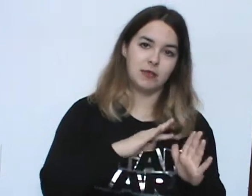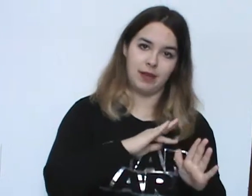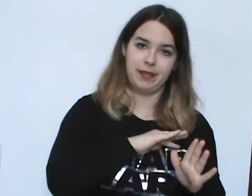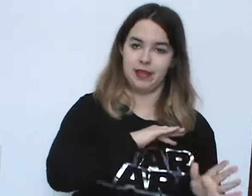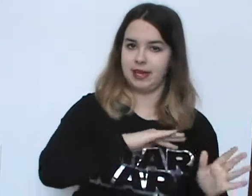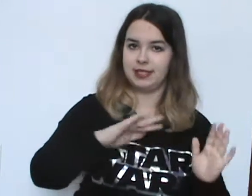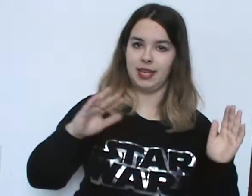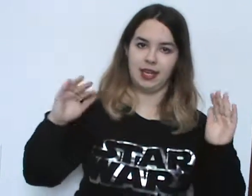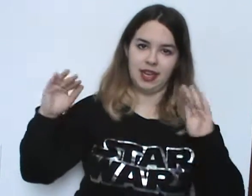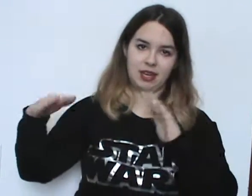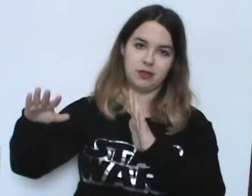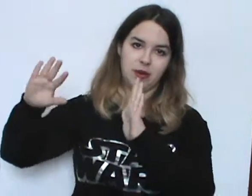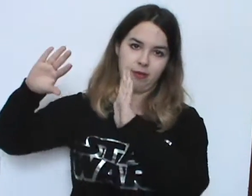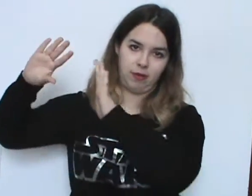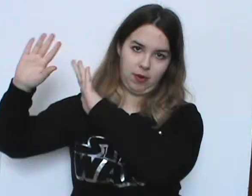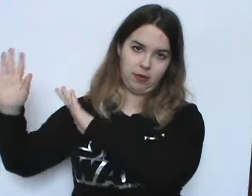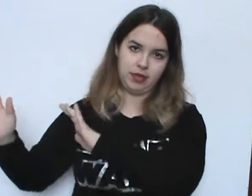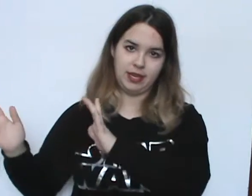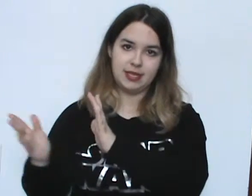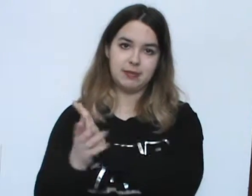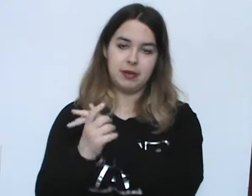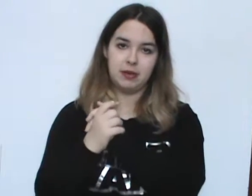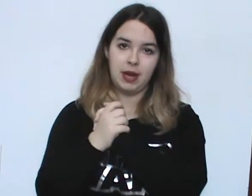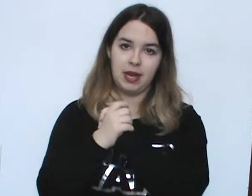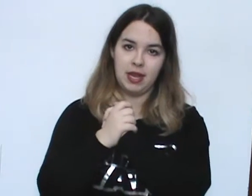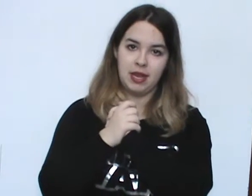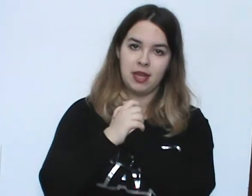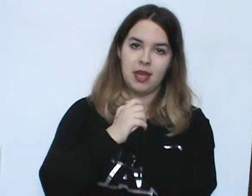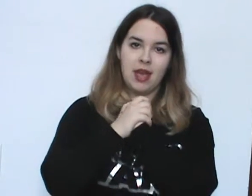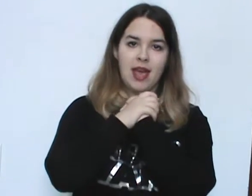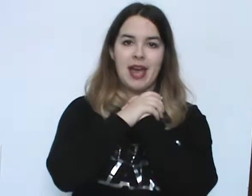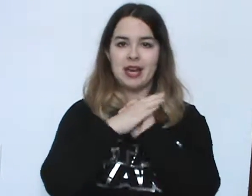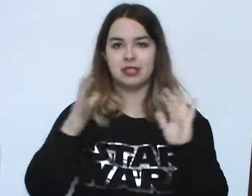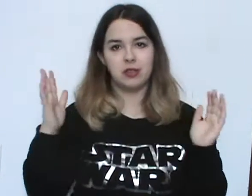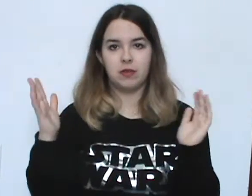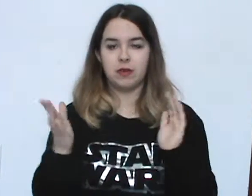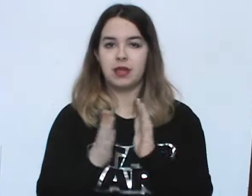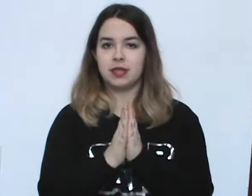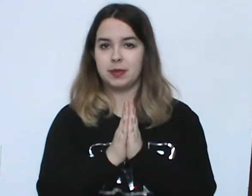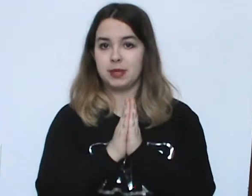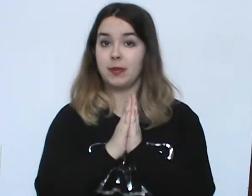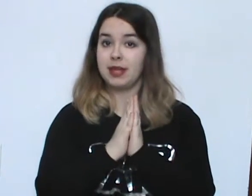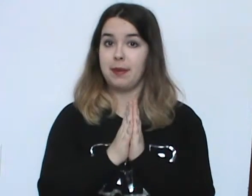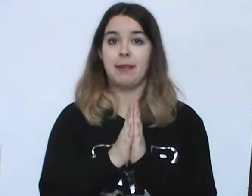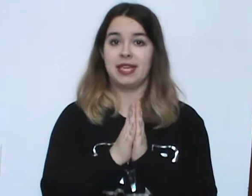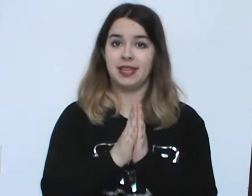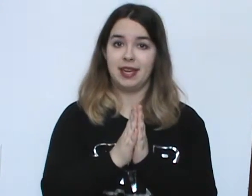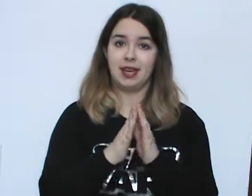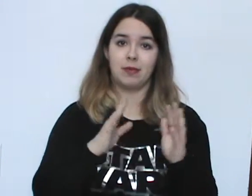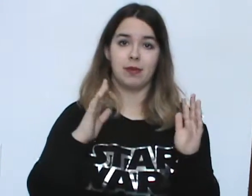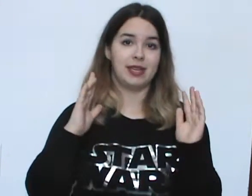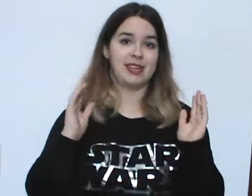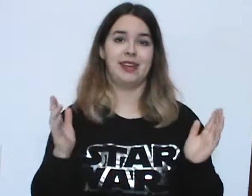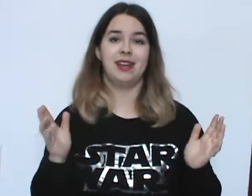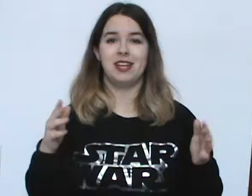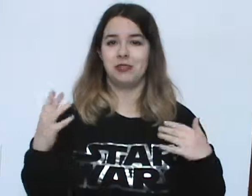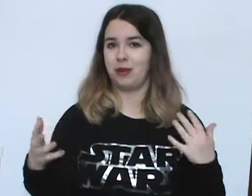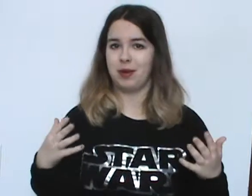definitely like seeing that sort of growth that he's been doing. And just overall this was a really amazing and really enjoyable